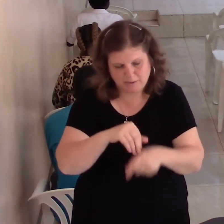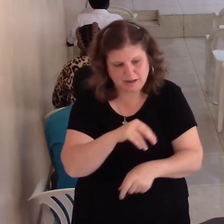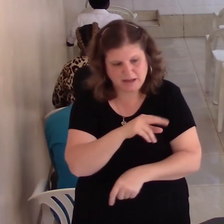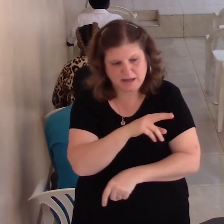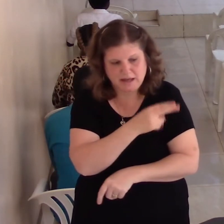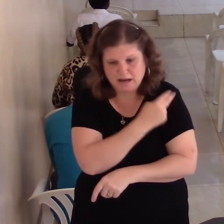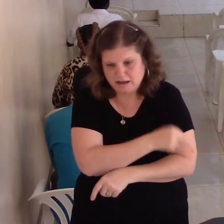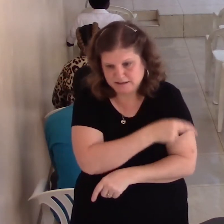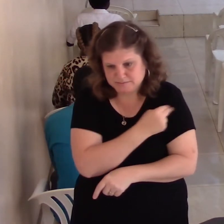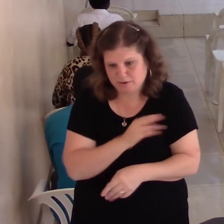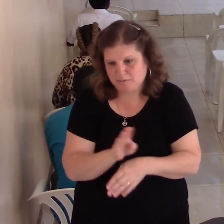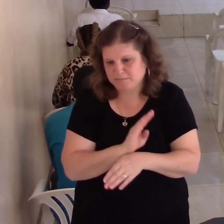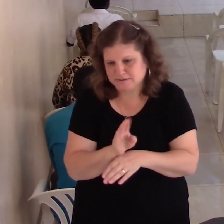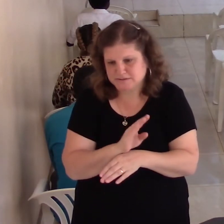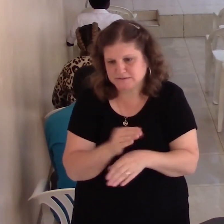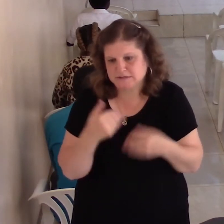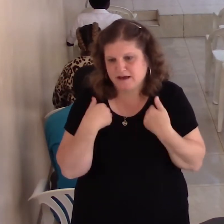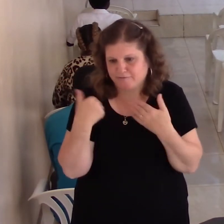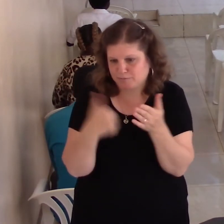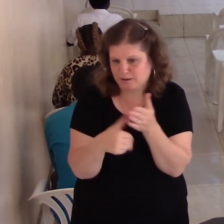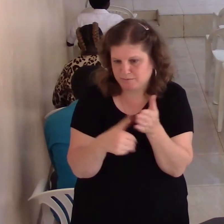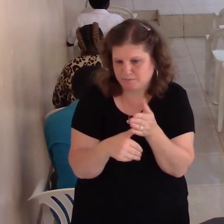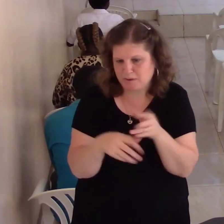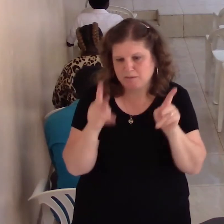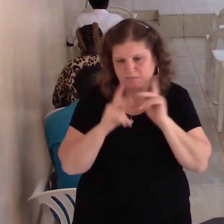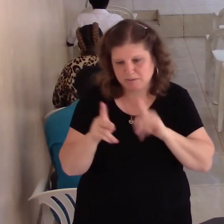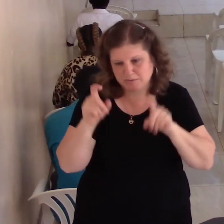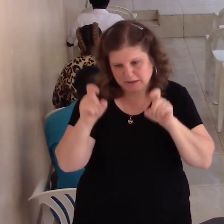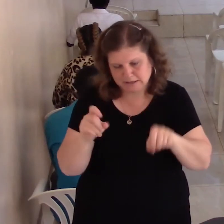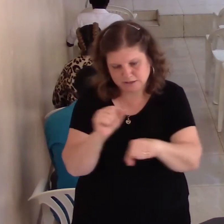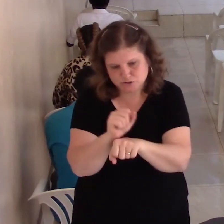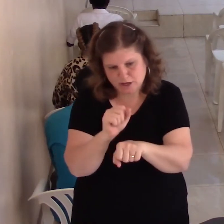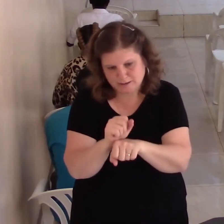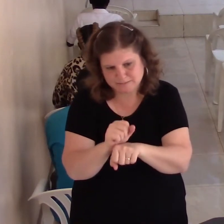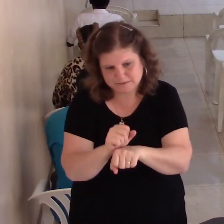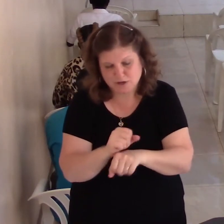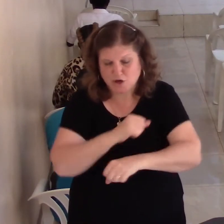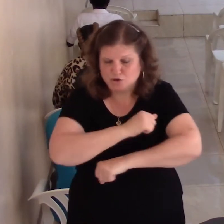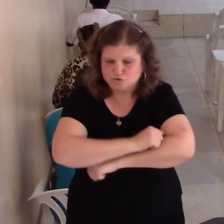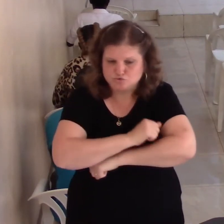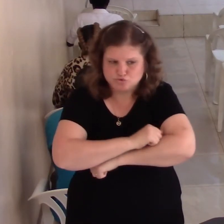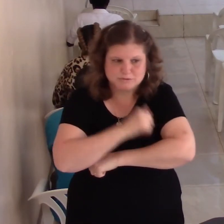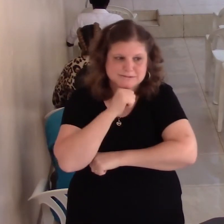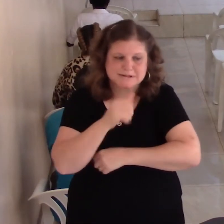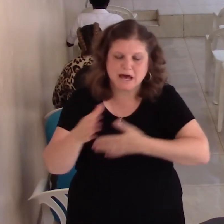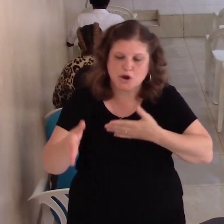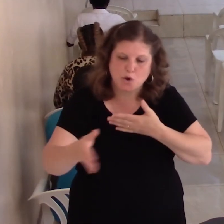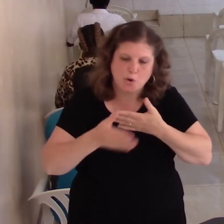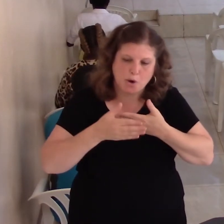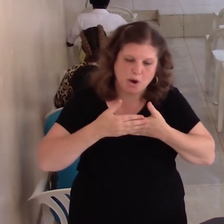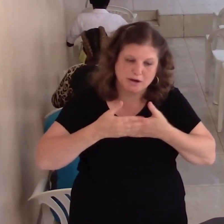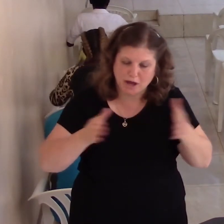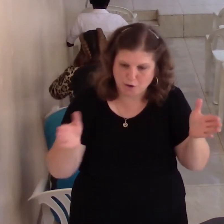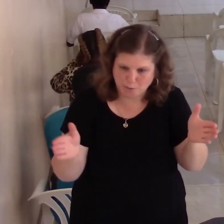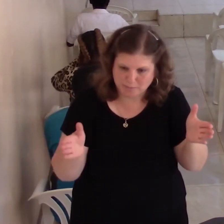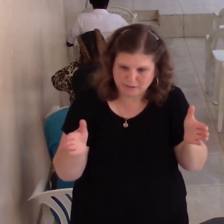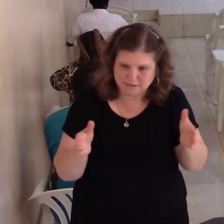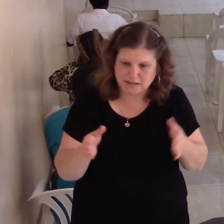There are still people looking for employment. Schools have still not yet been started. So it's that time to stop, And we need to continue